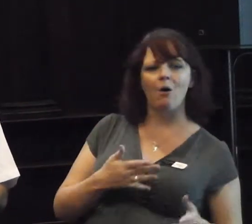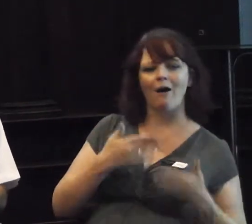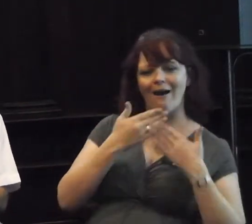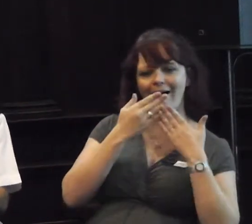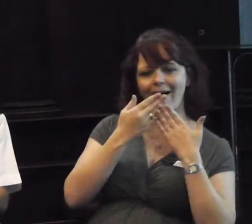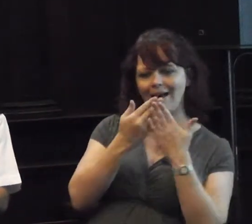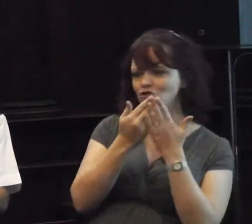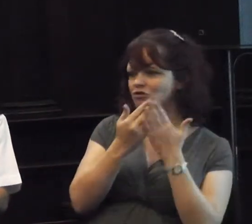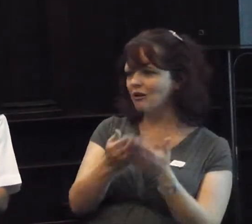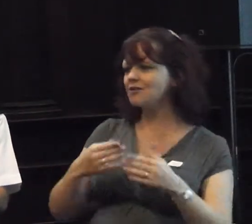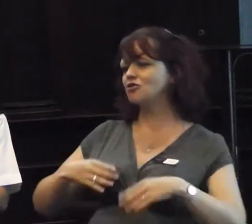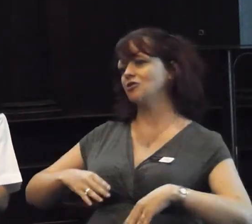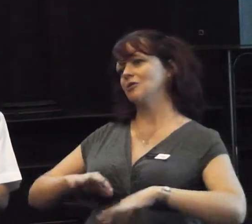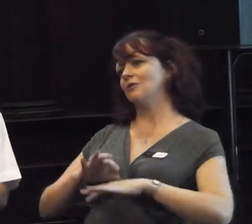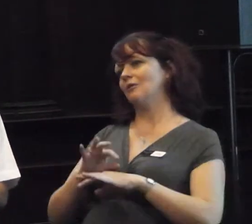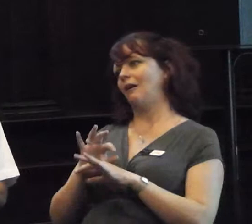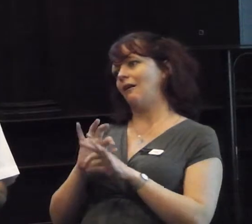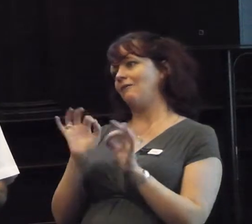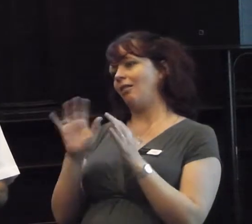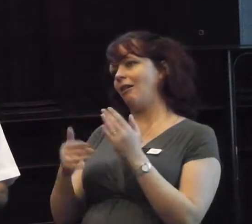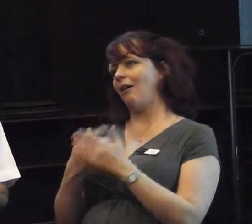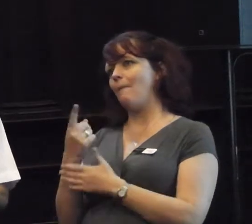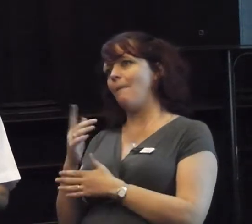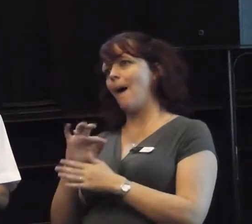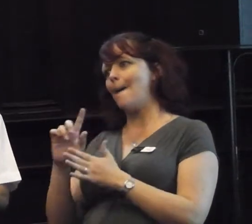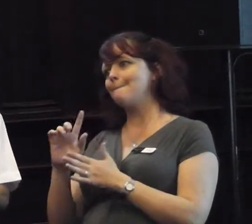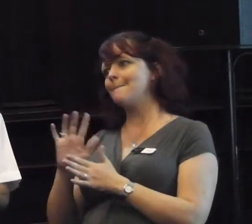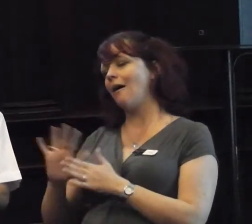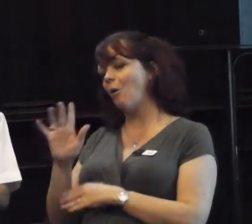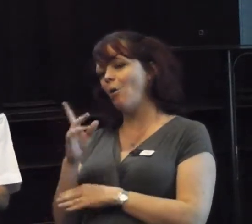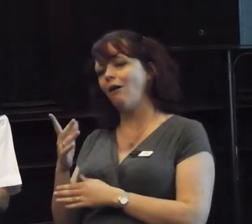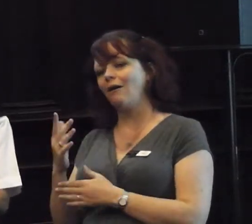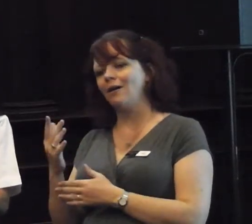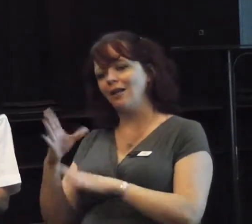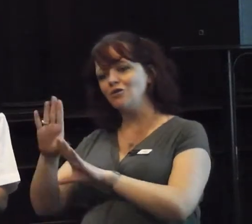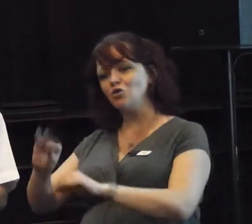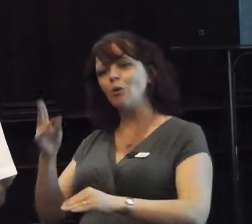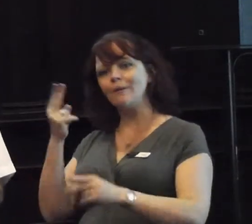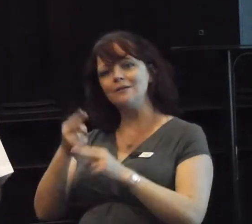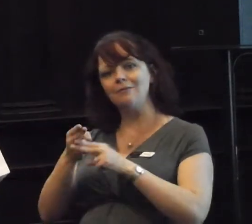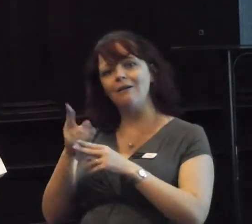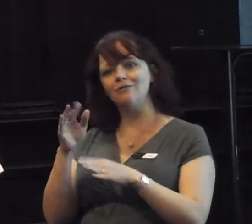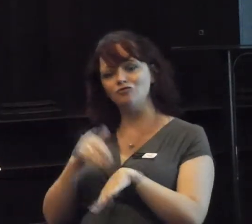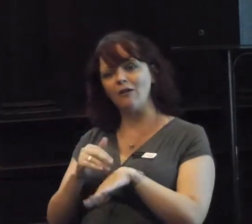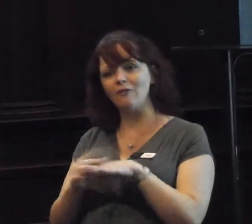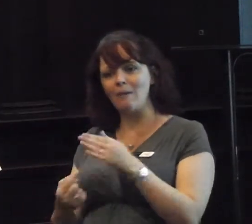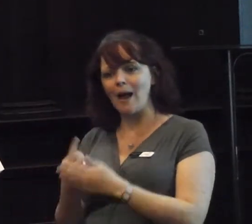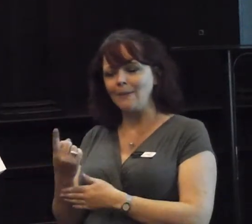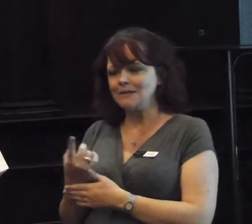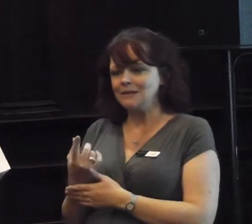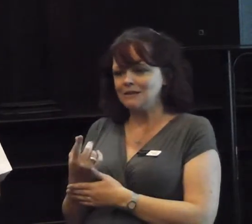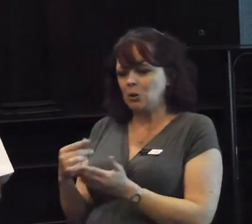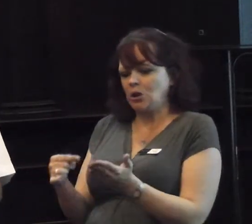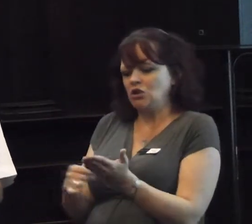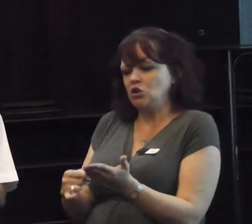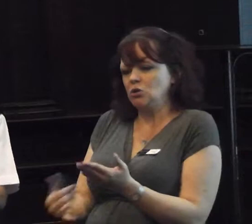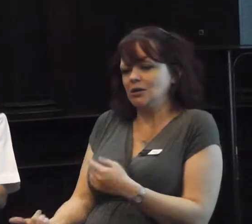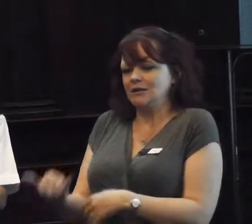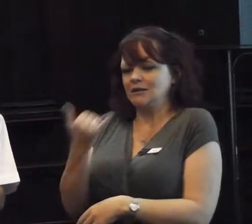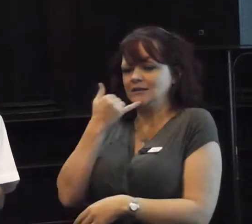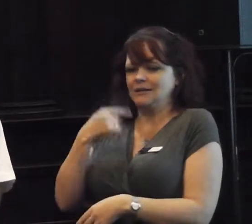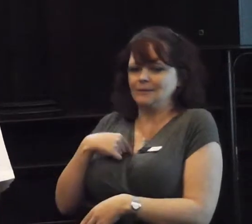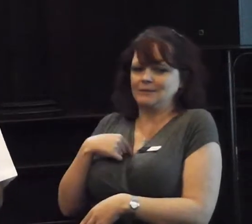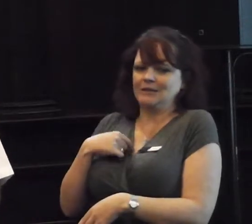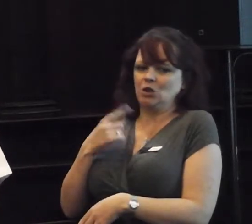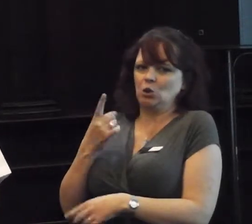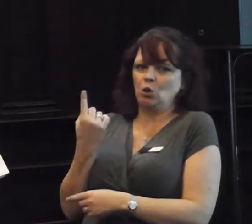messages I tried to get across. On the Tuesday, I had a phone call from the Home Office saying, the